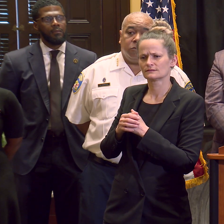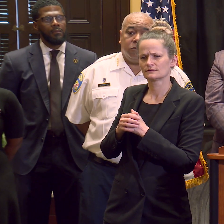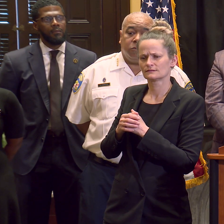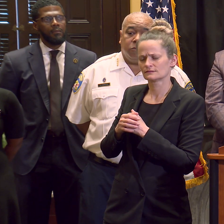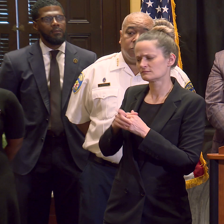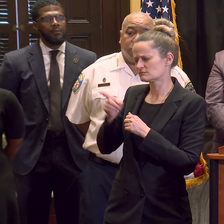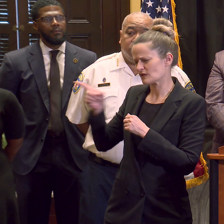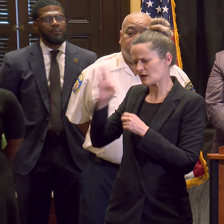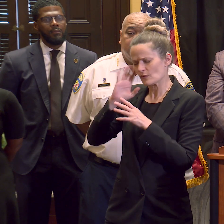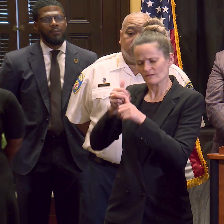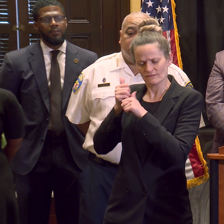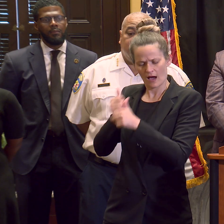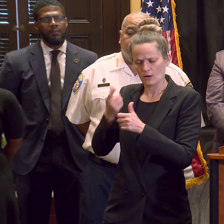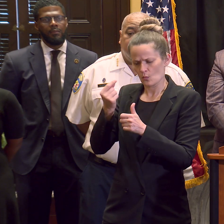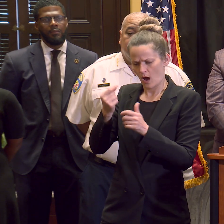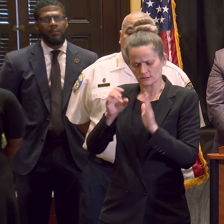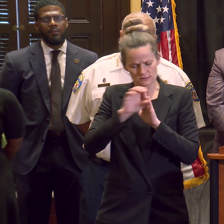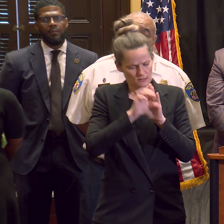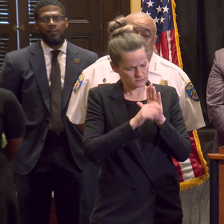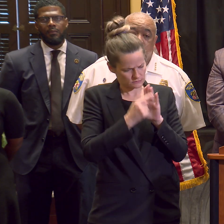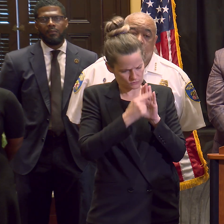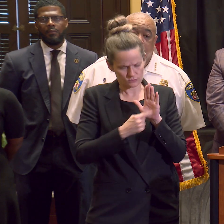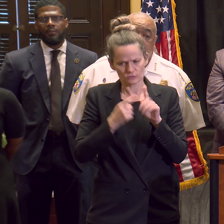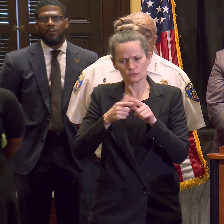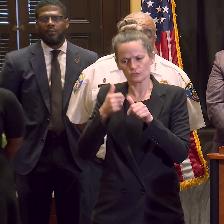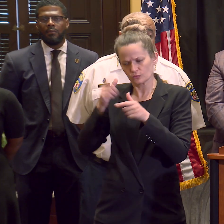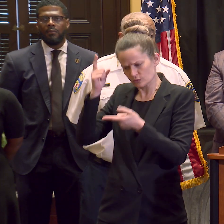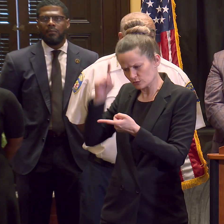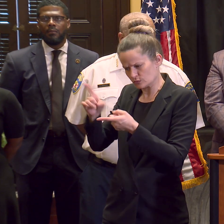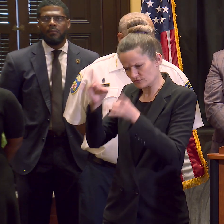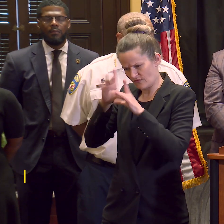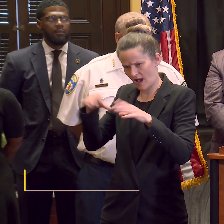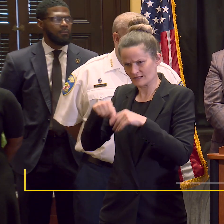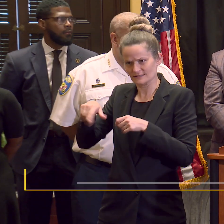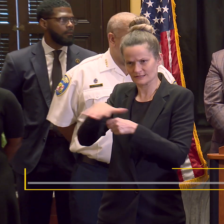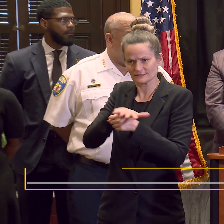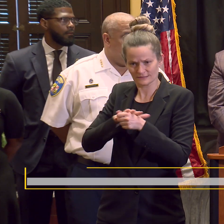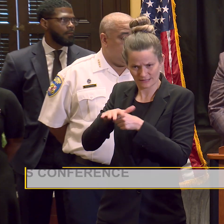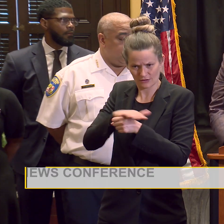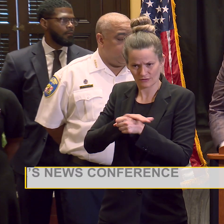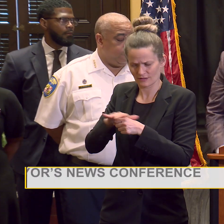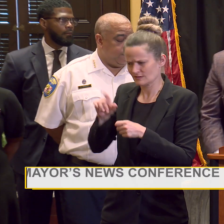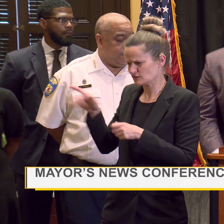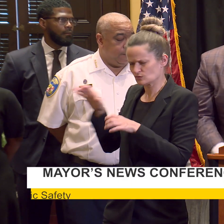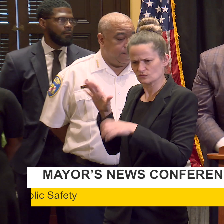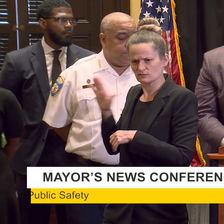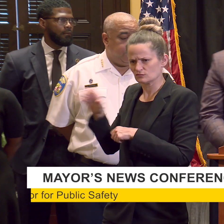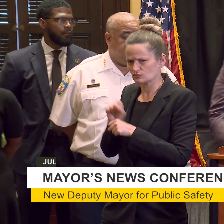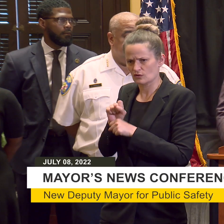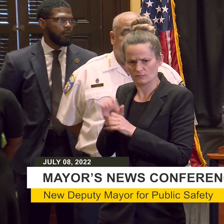and implementing the consent decree can be done at the same time. Tony, I don't know if you want to address that as well, sir.